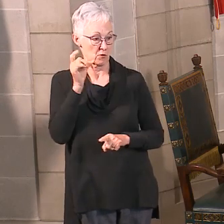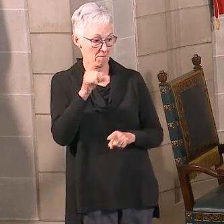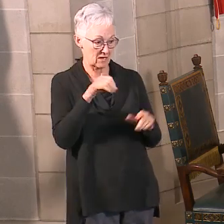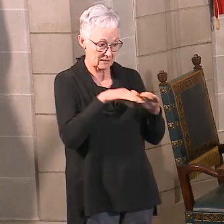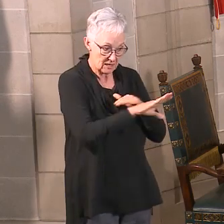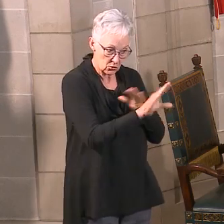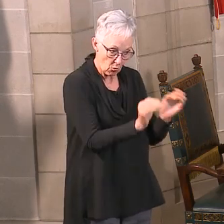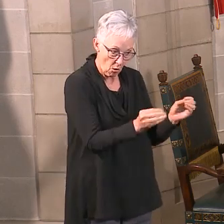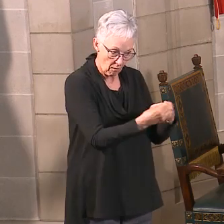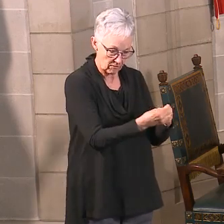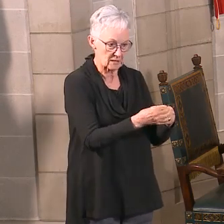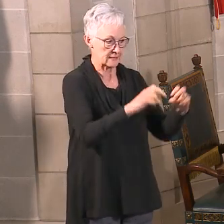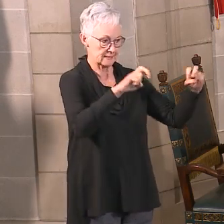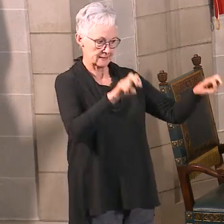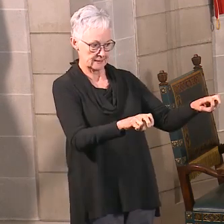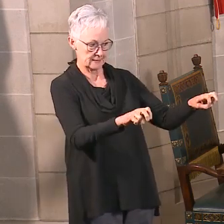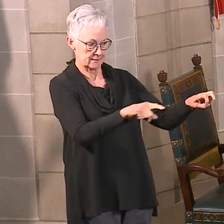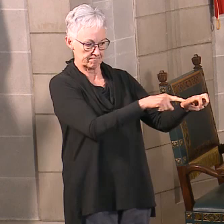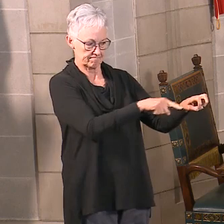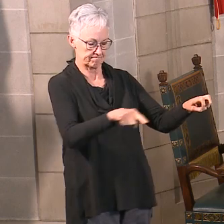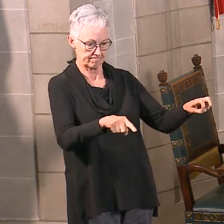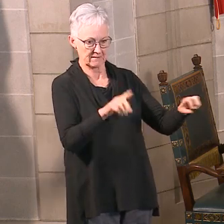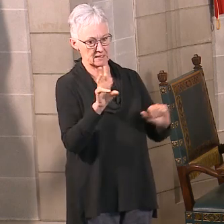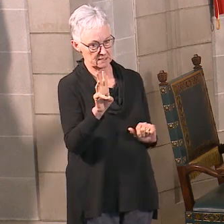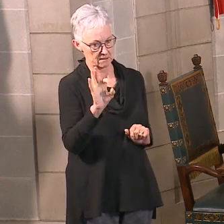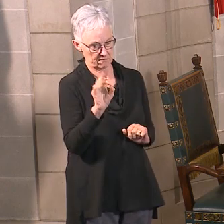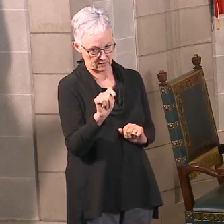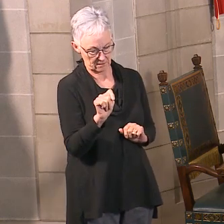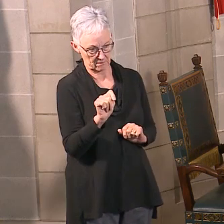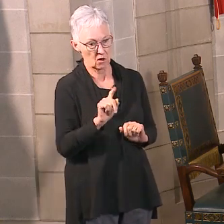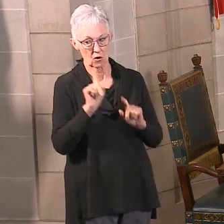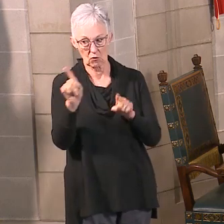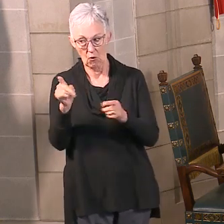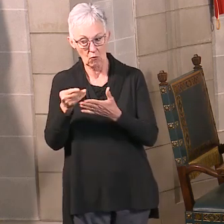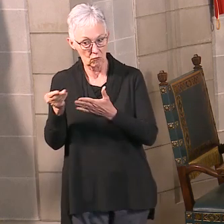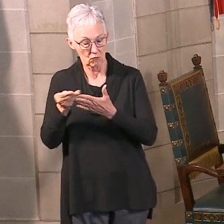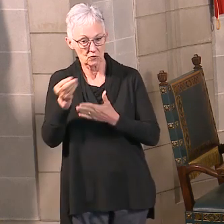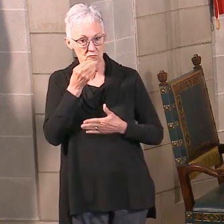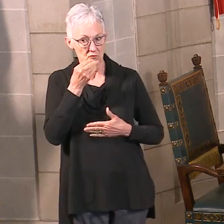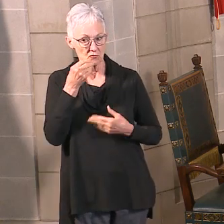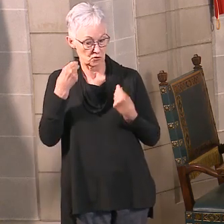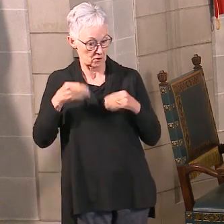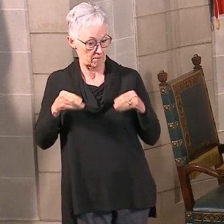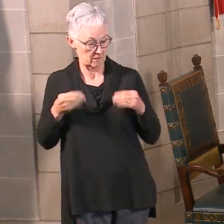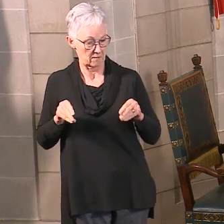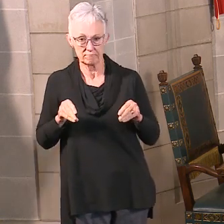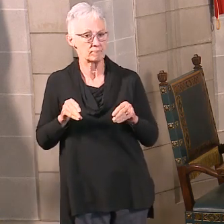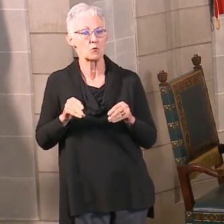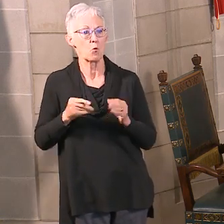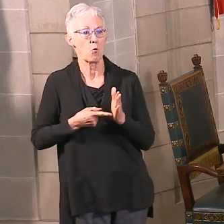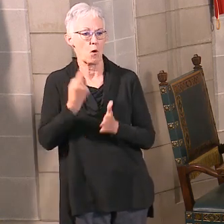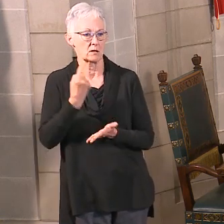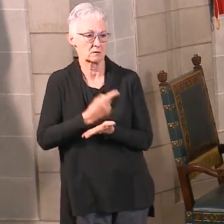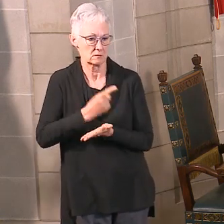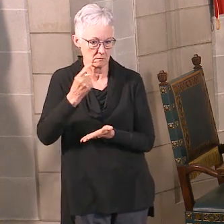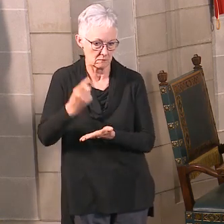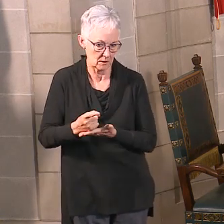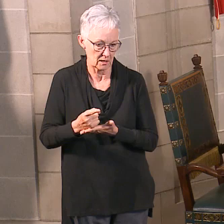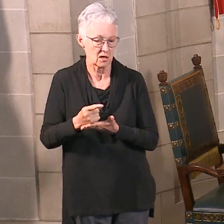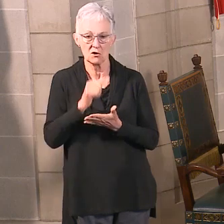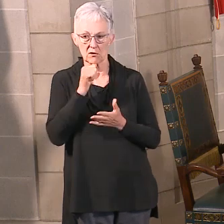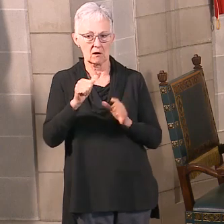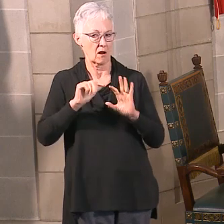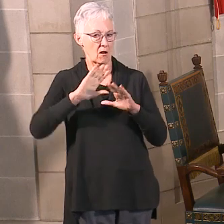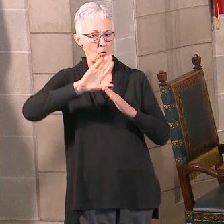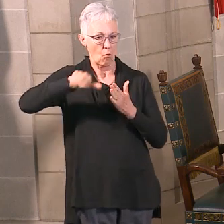Go out shopping once a week. Take a list. Be efficient. Don't take the family. Don't make sure you help kids